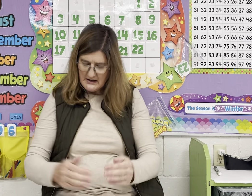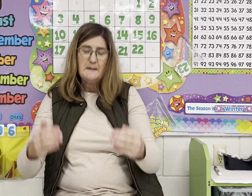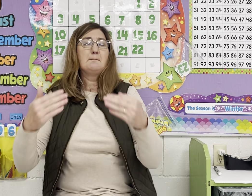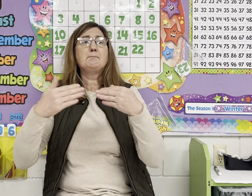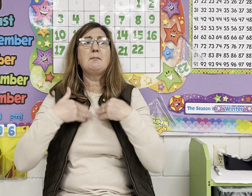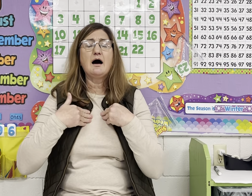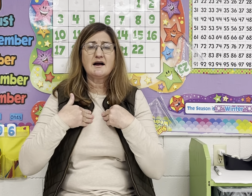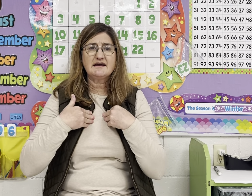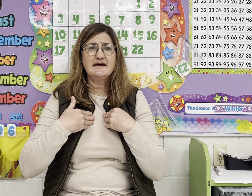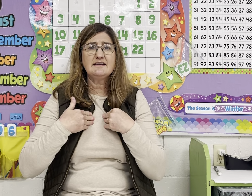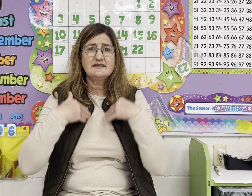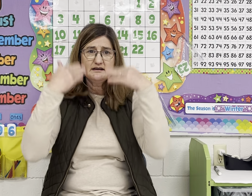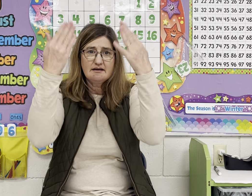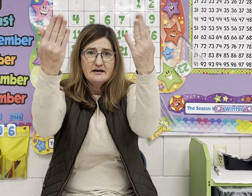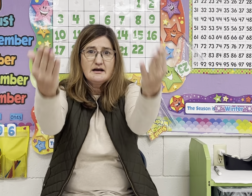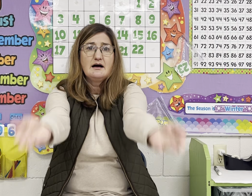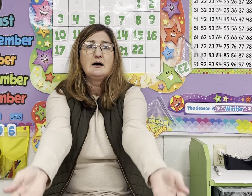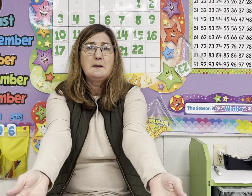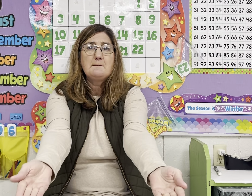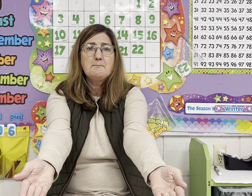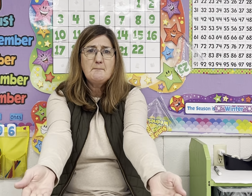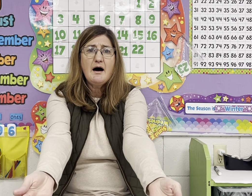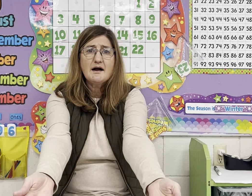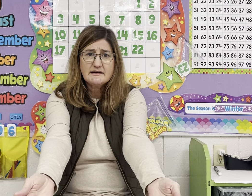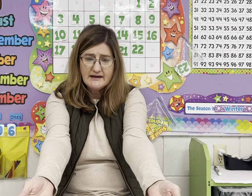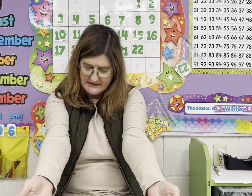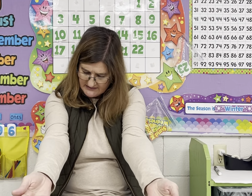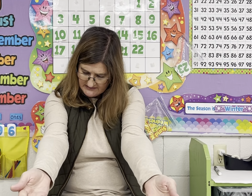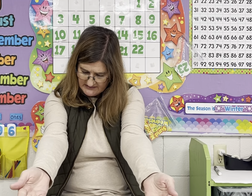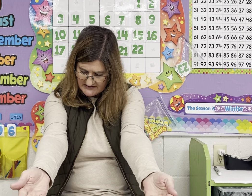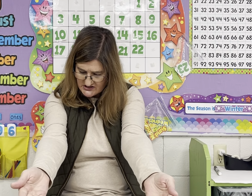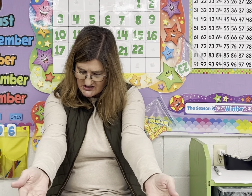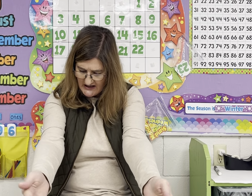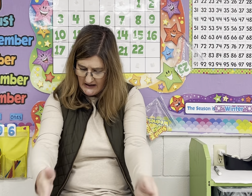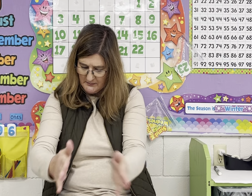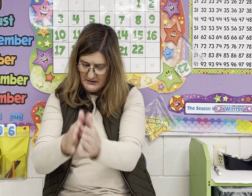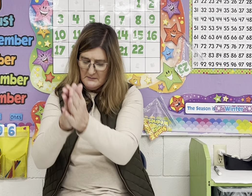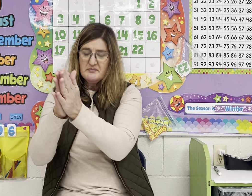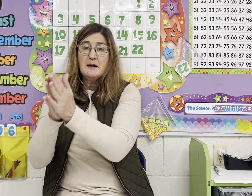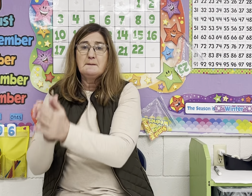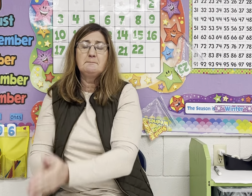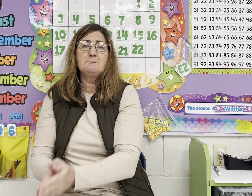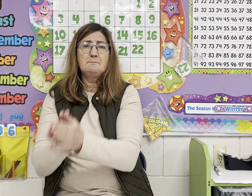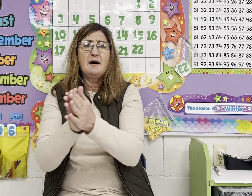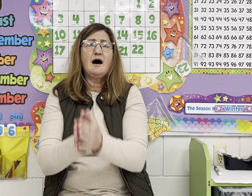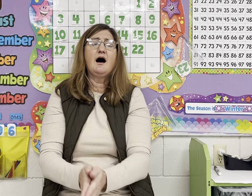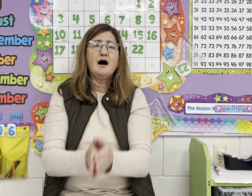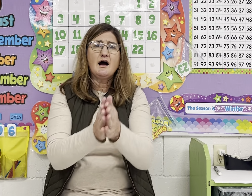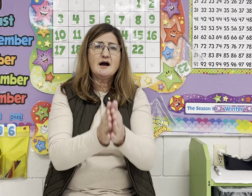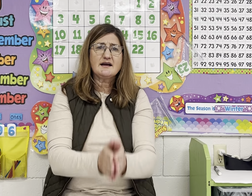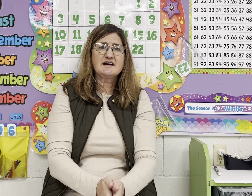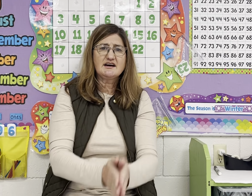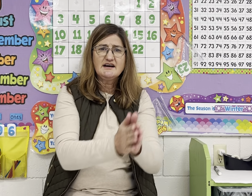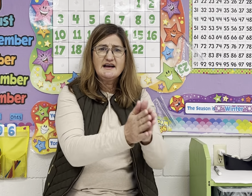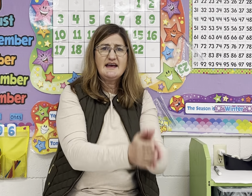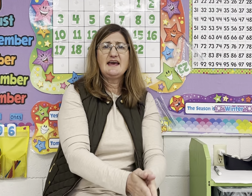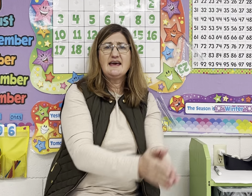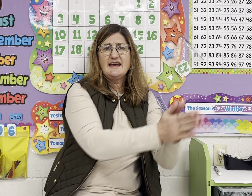Market. Market. Market. Let's chop. Mark it.